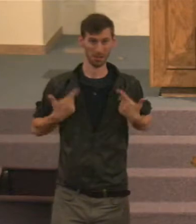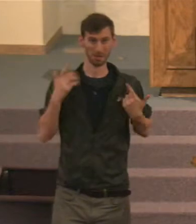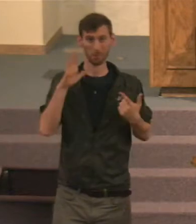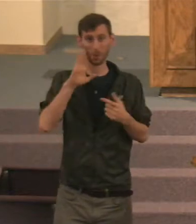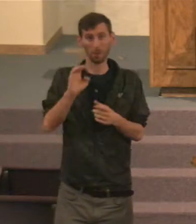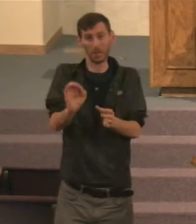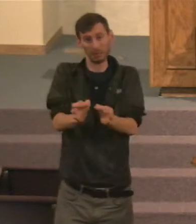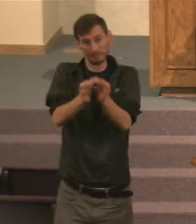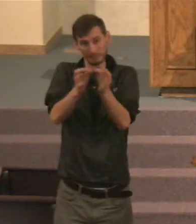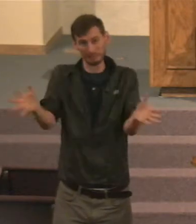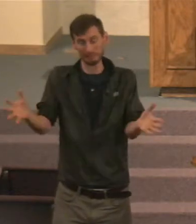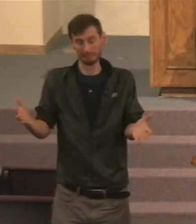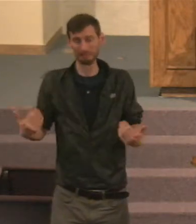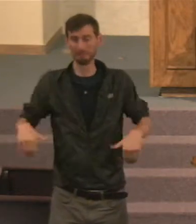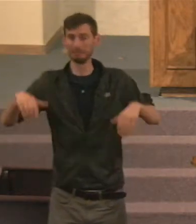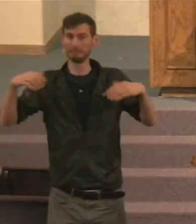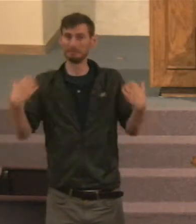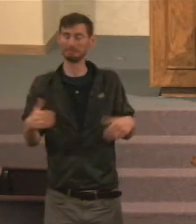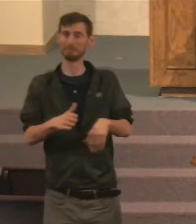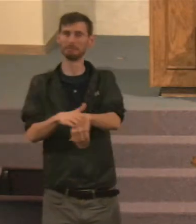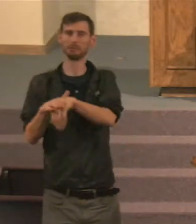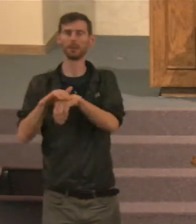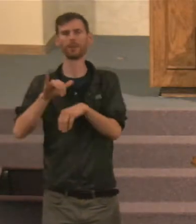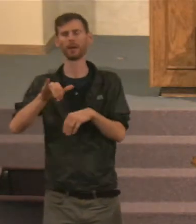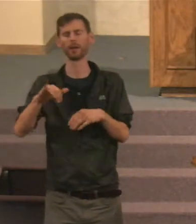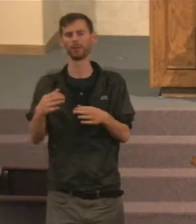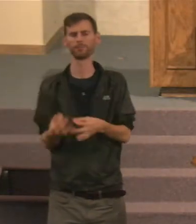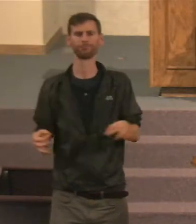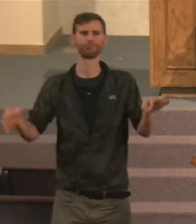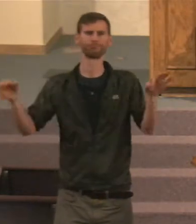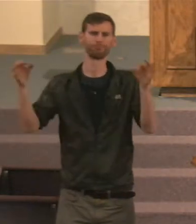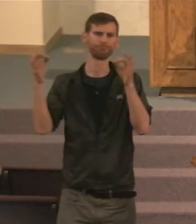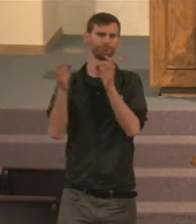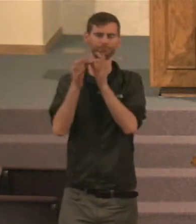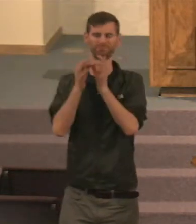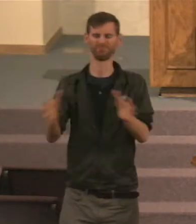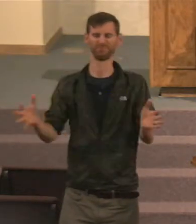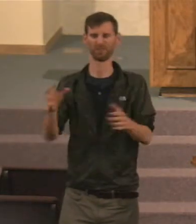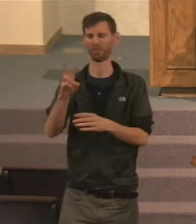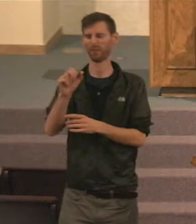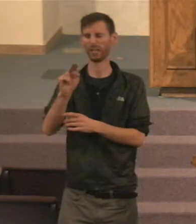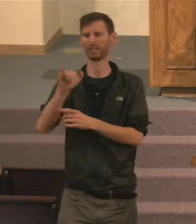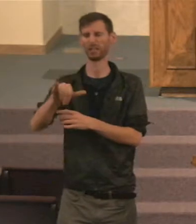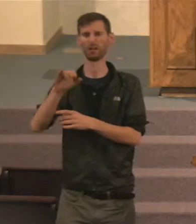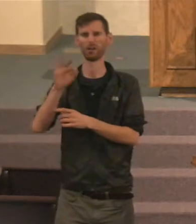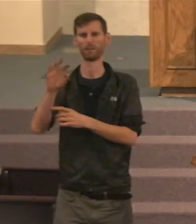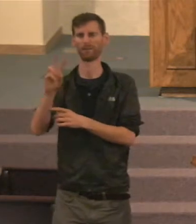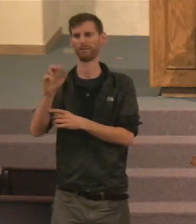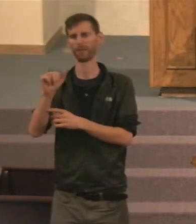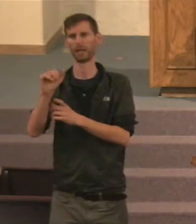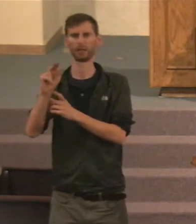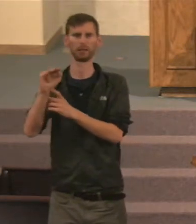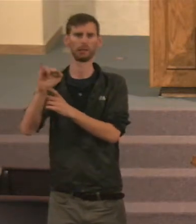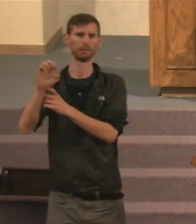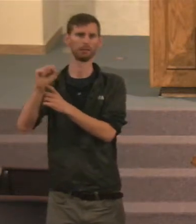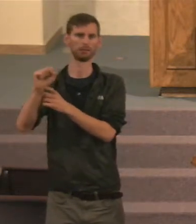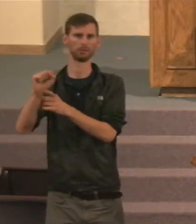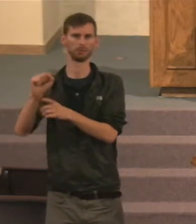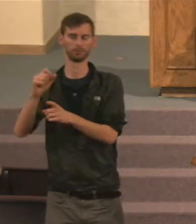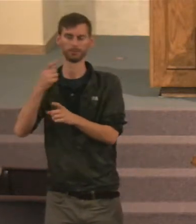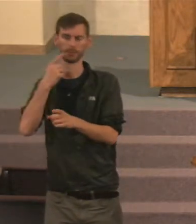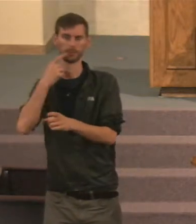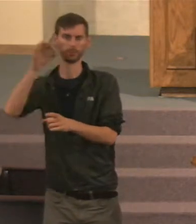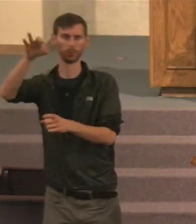And so, Vanity of vanities, All is vanity. Says the preacher, All is vanity. Well, Again,